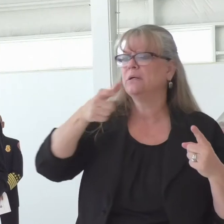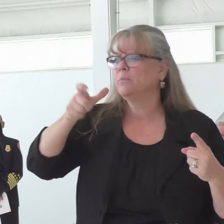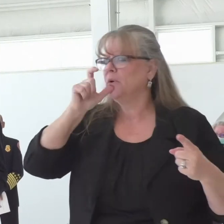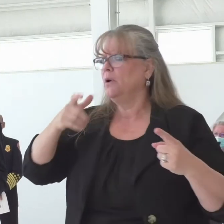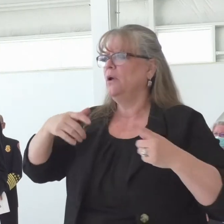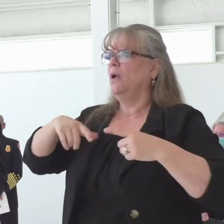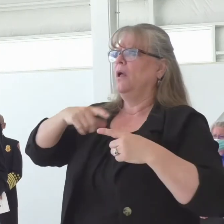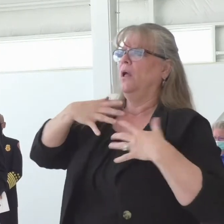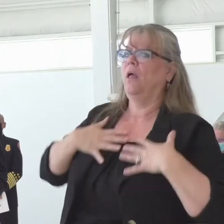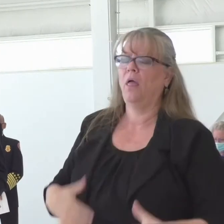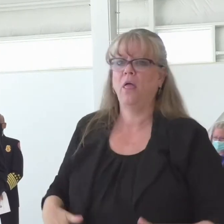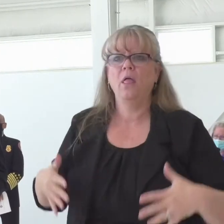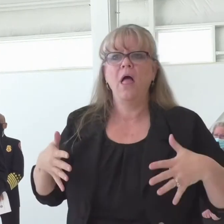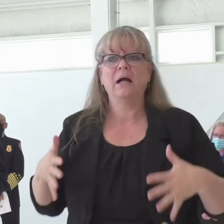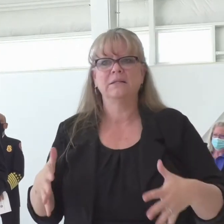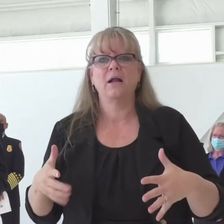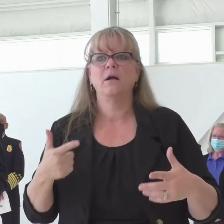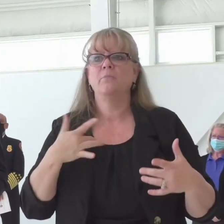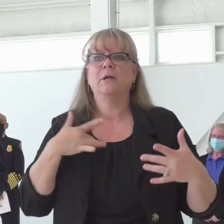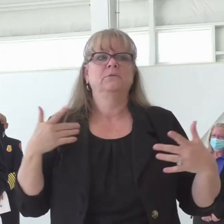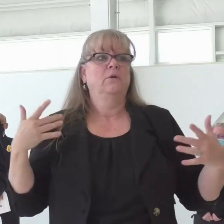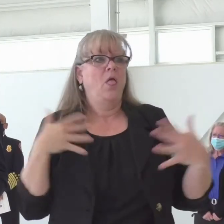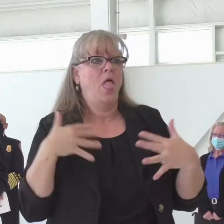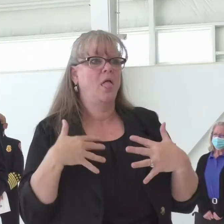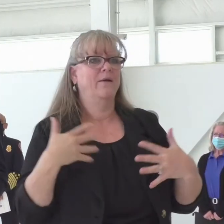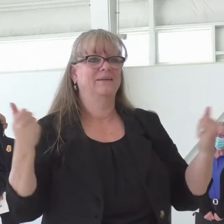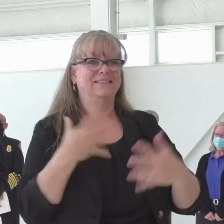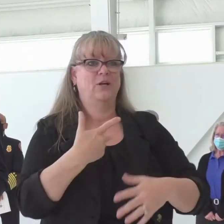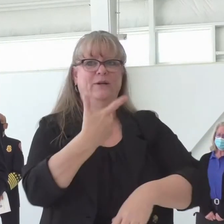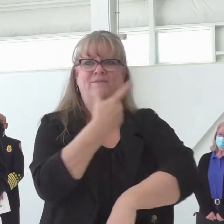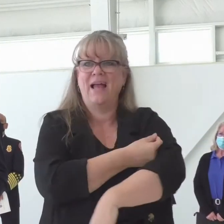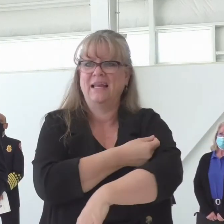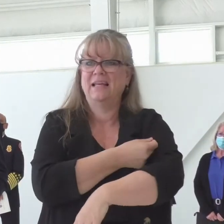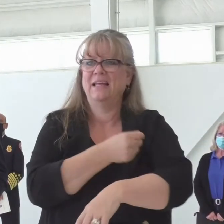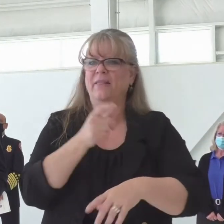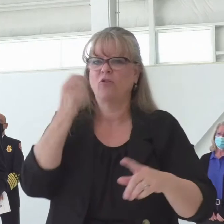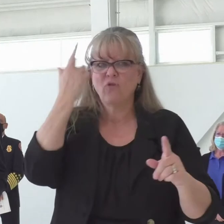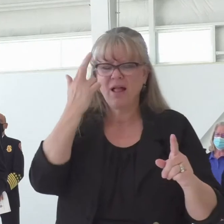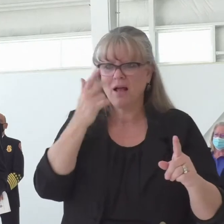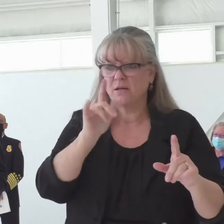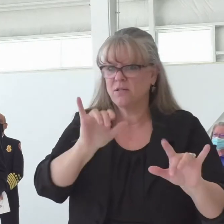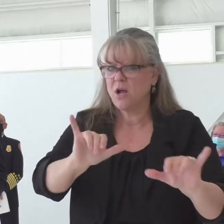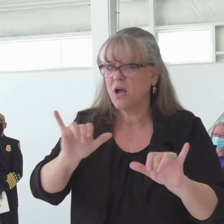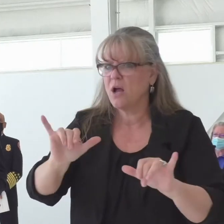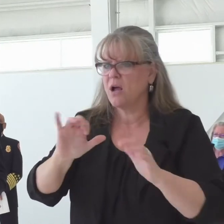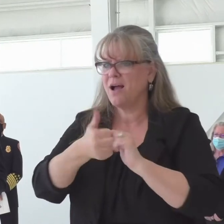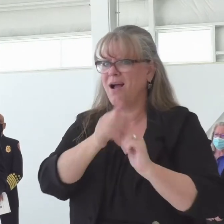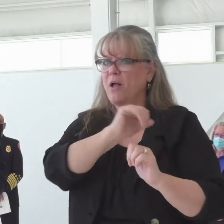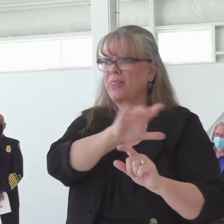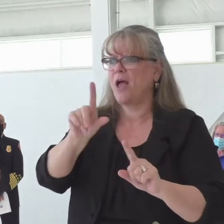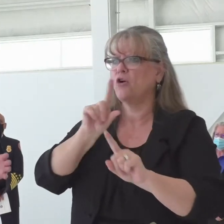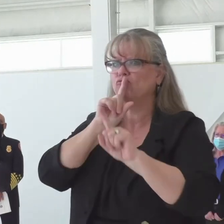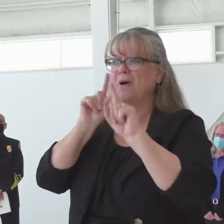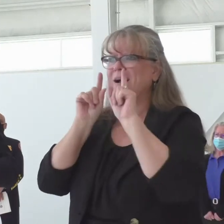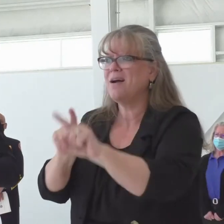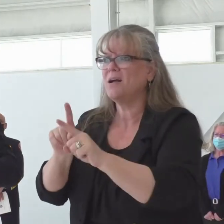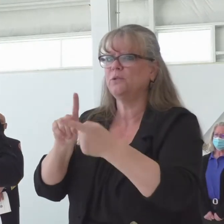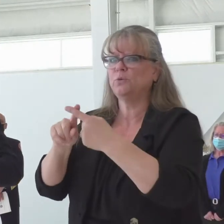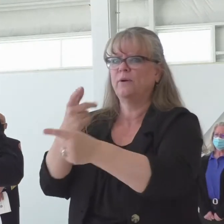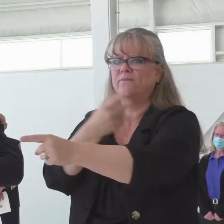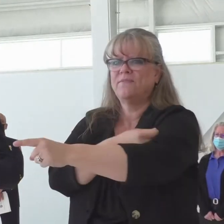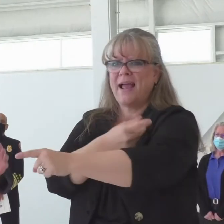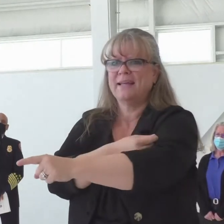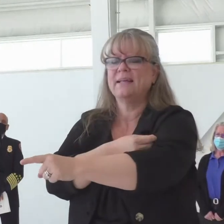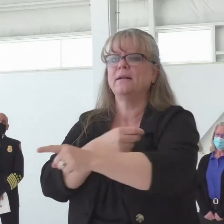was, but no issue with the vaccine. They're continuing. Everybody who was canceled was rescheduled for this weekend. And, you know, again, we always take